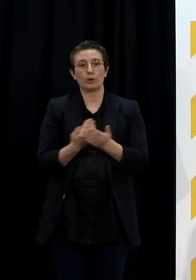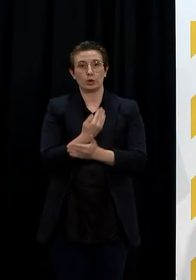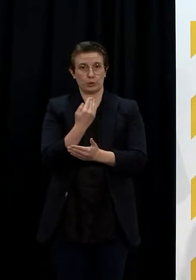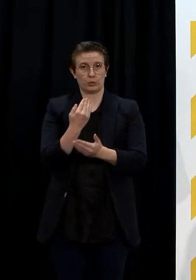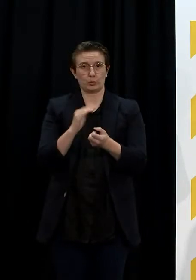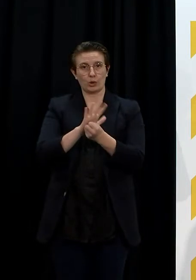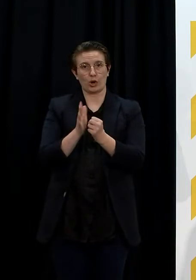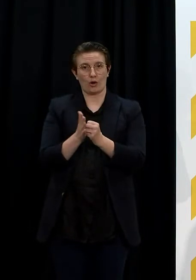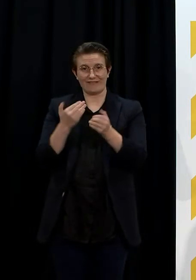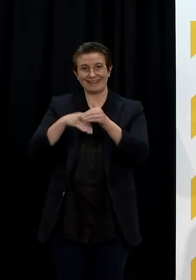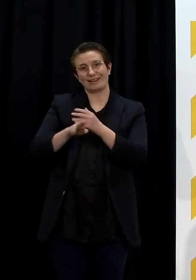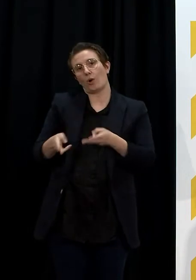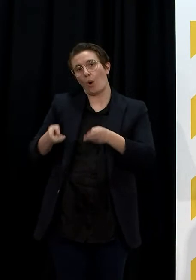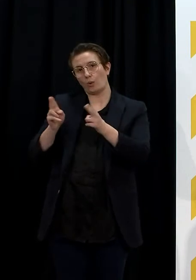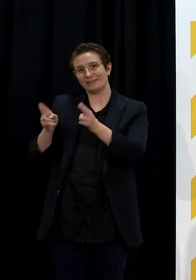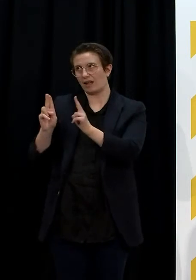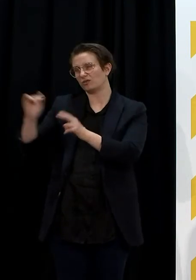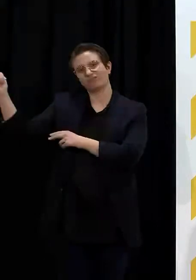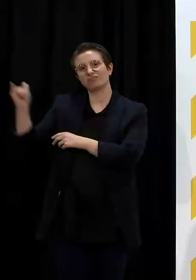managed isolation facilities.